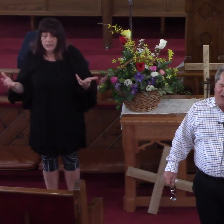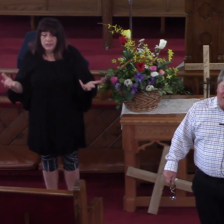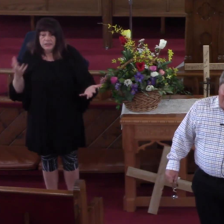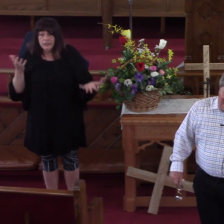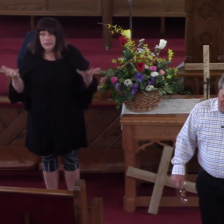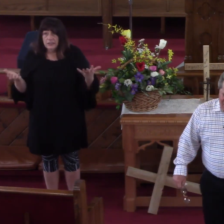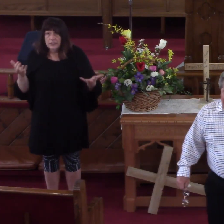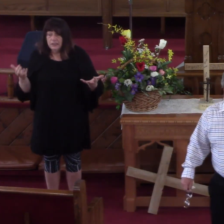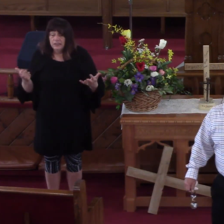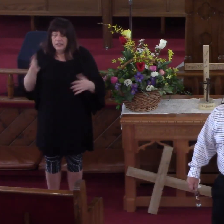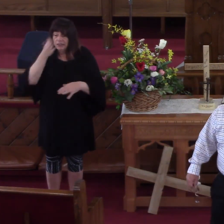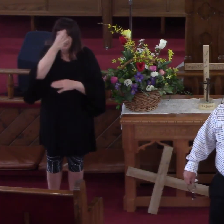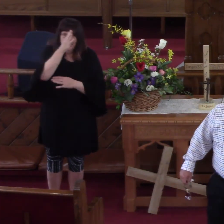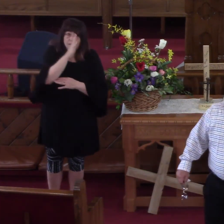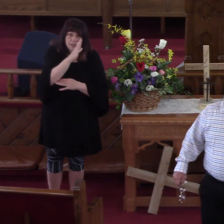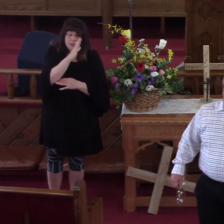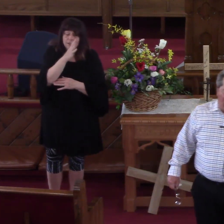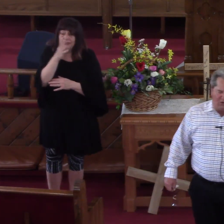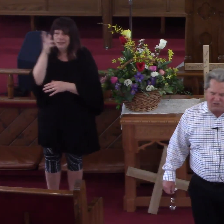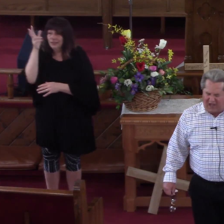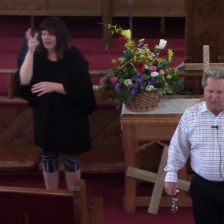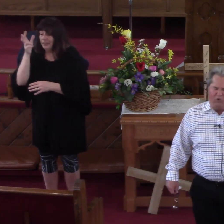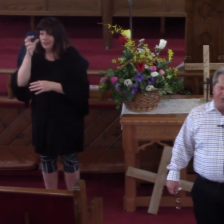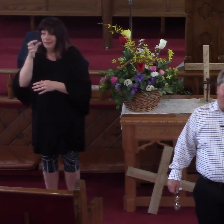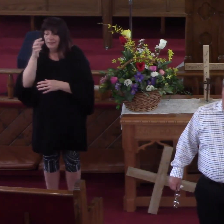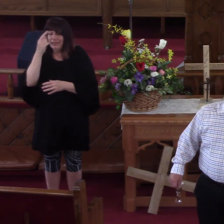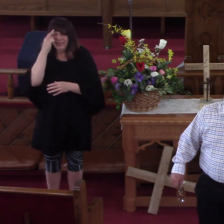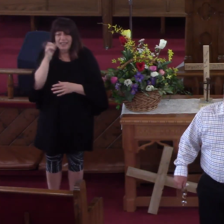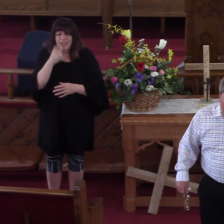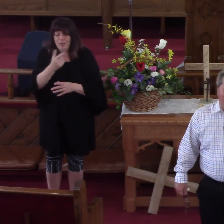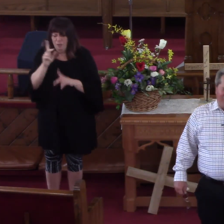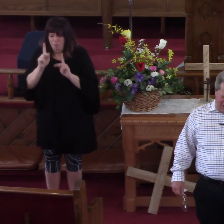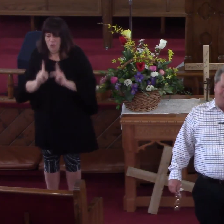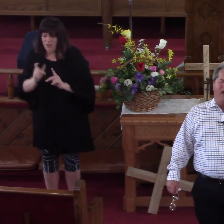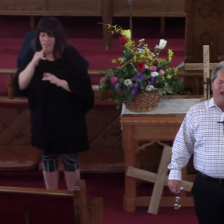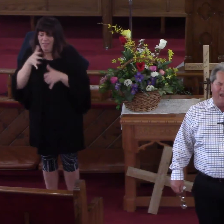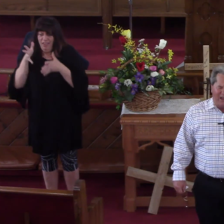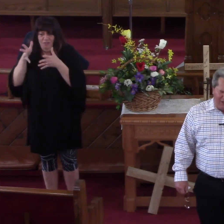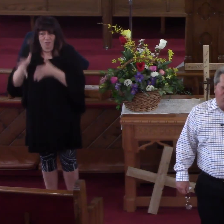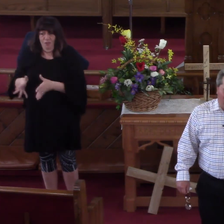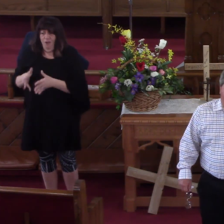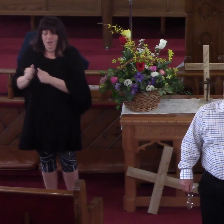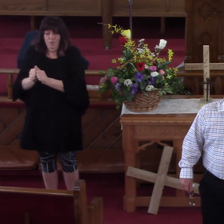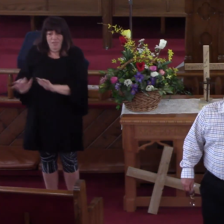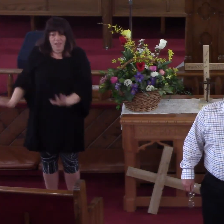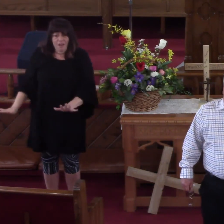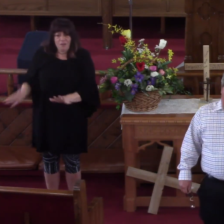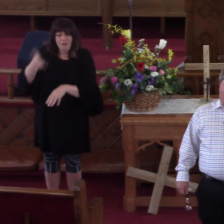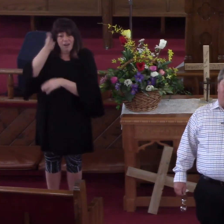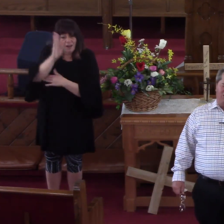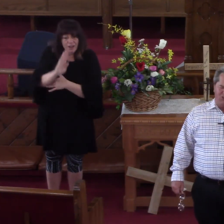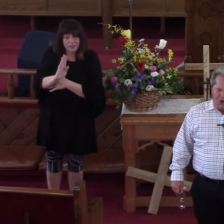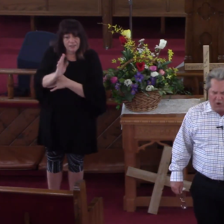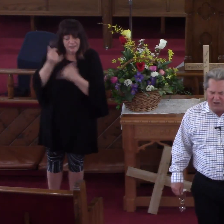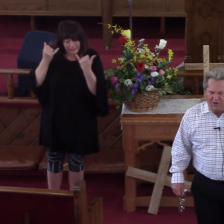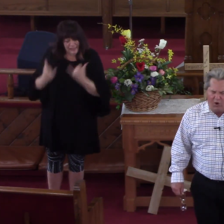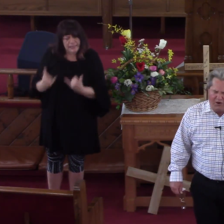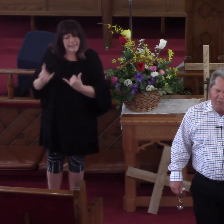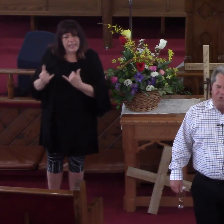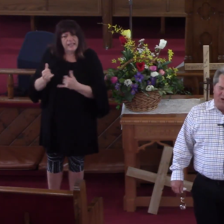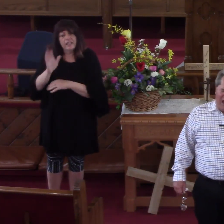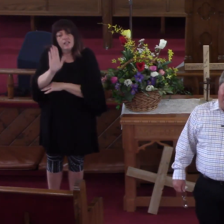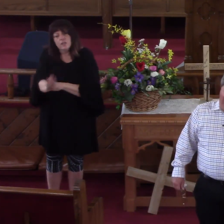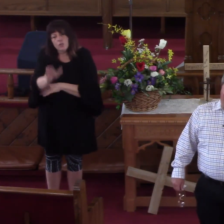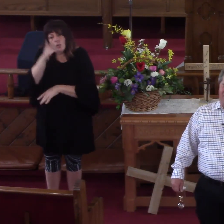individual that's out there this morning lost and without God, today is your day. God's calling